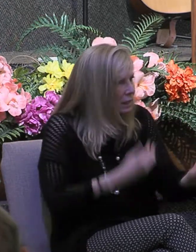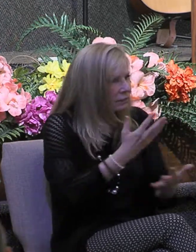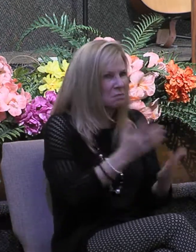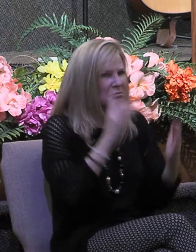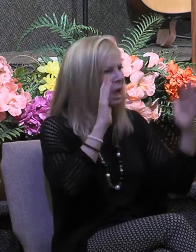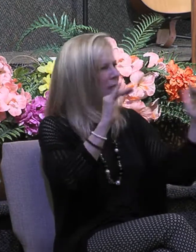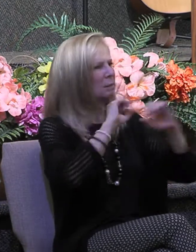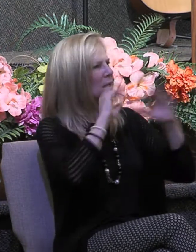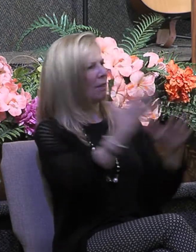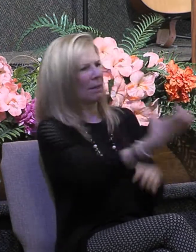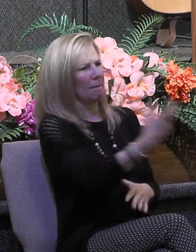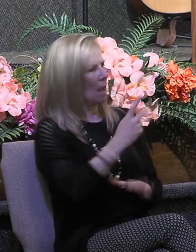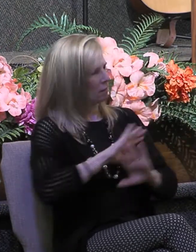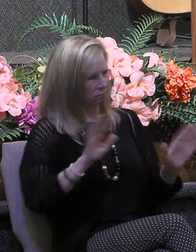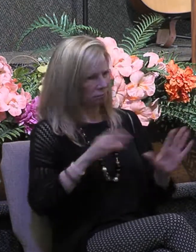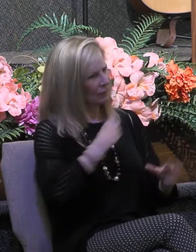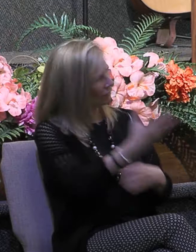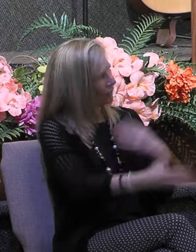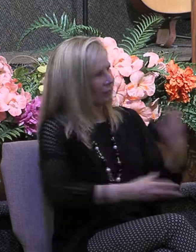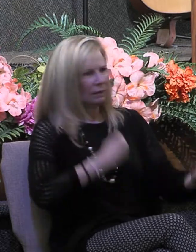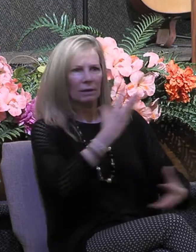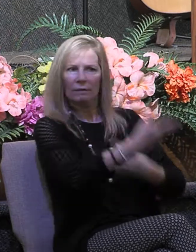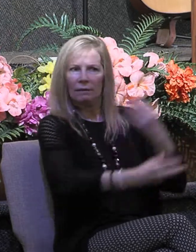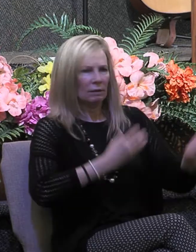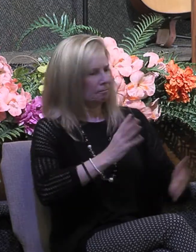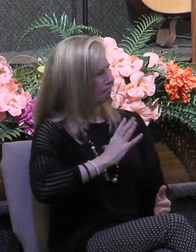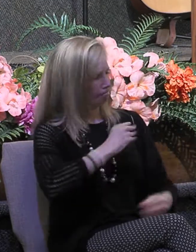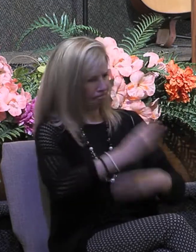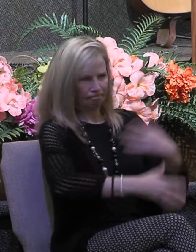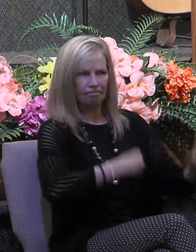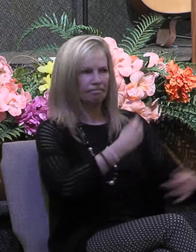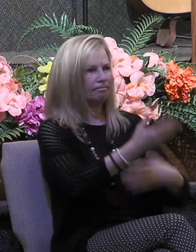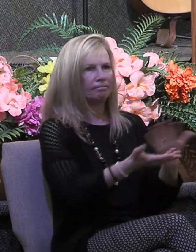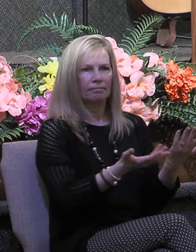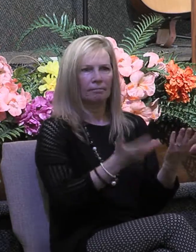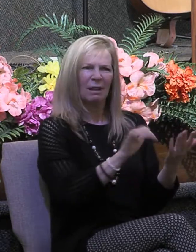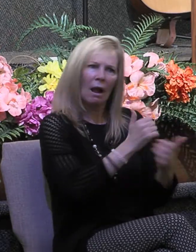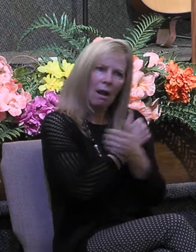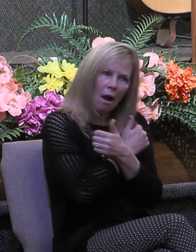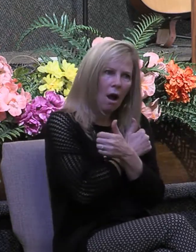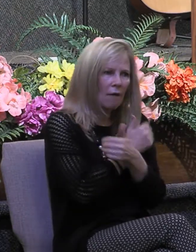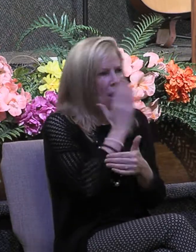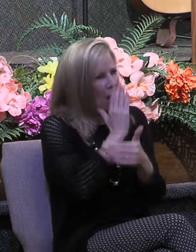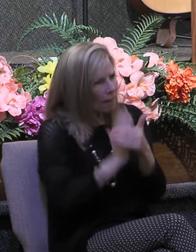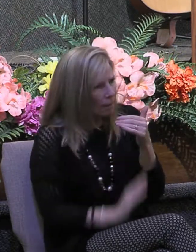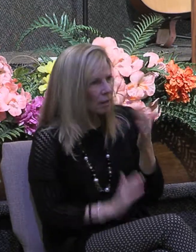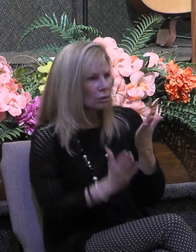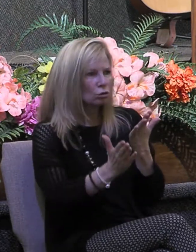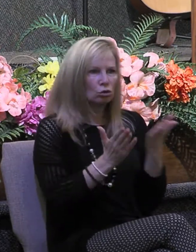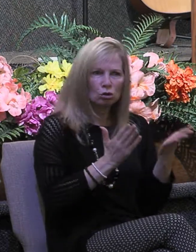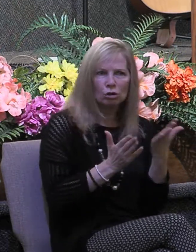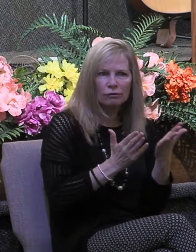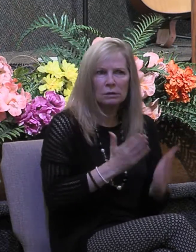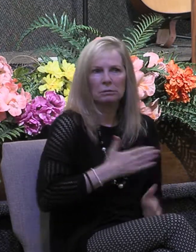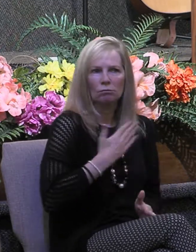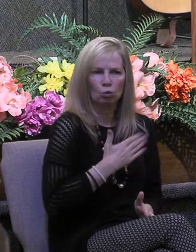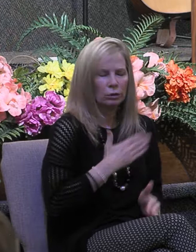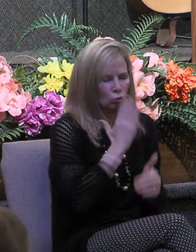in return, just gives and gives and gives. It is the love of humble service that washes the feet of others. It is the love that